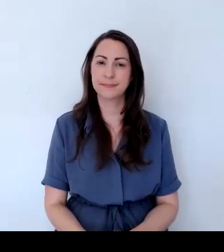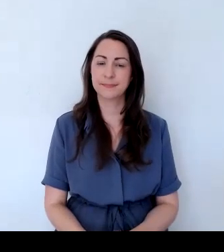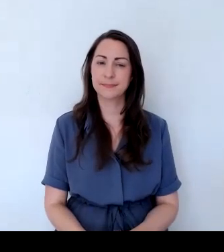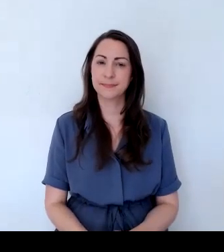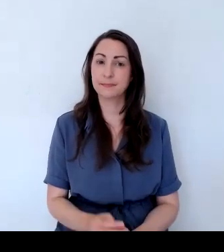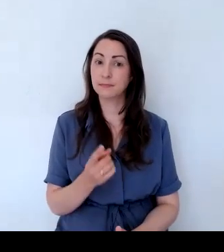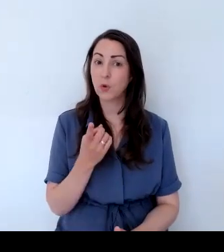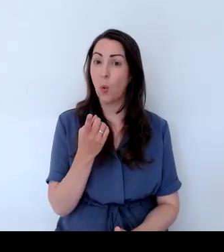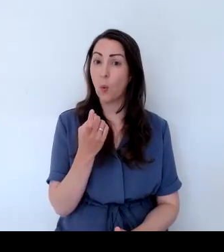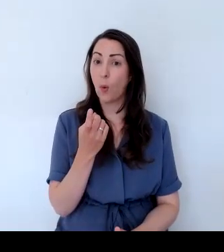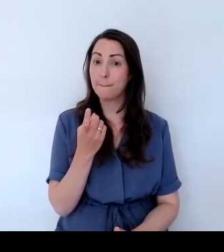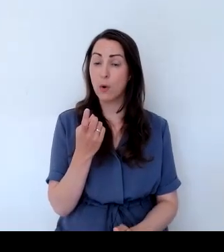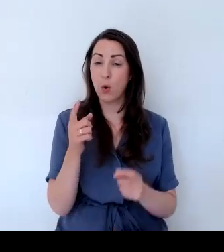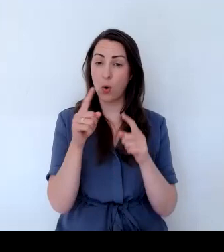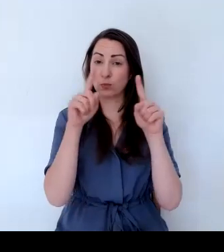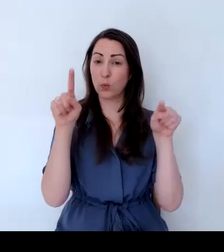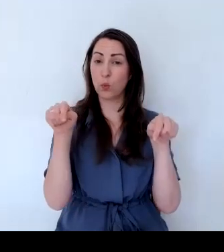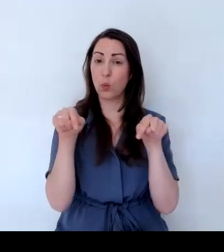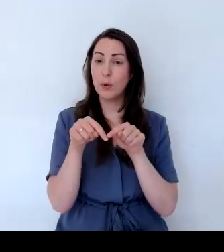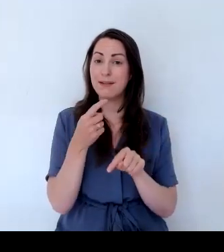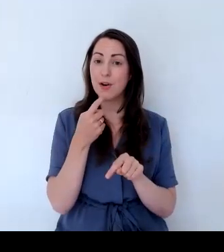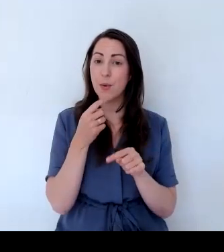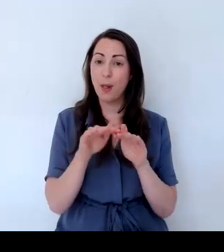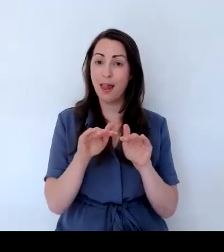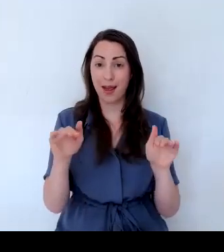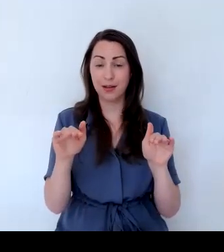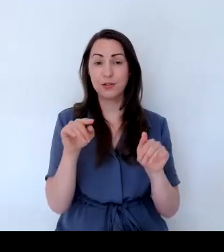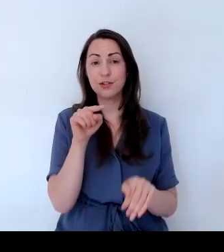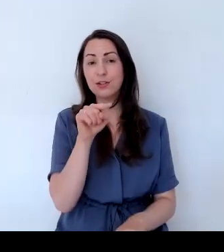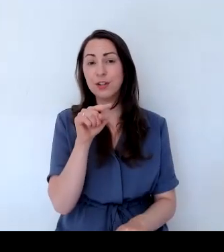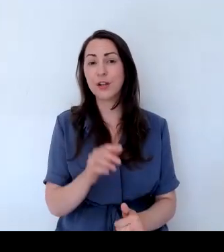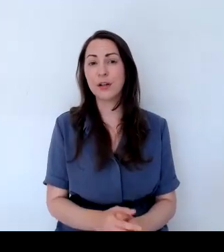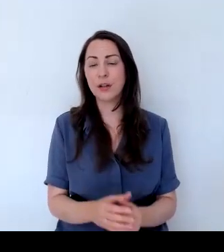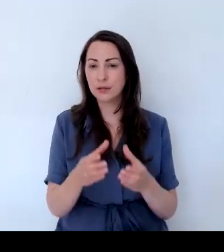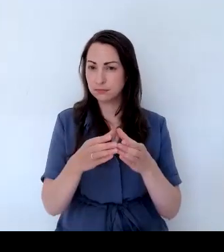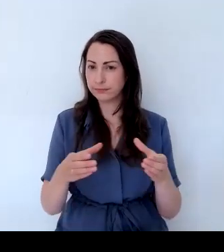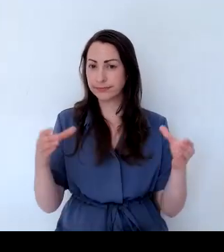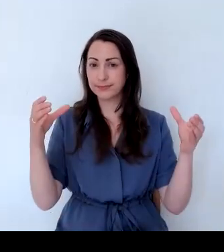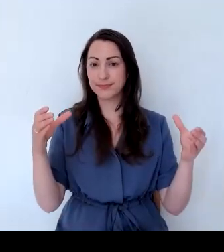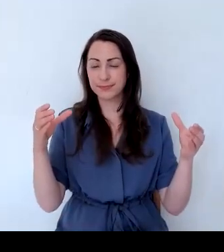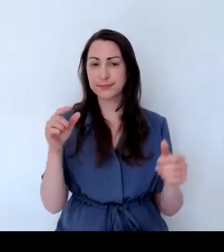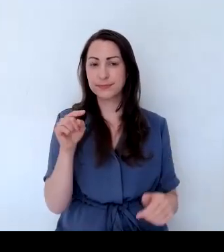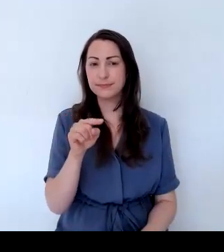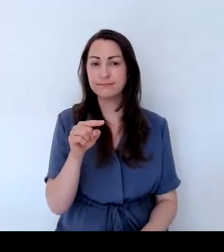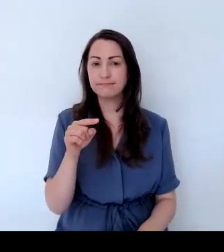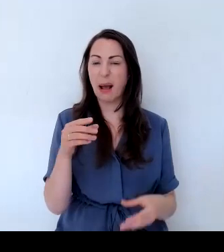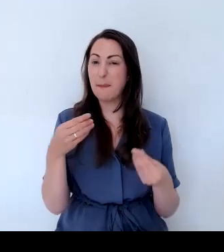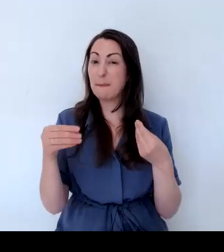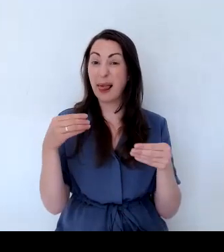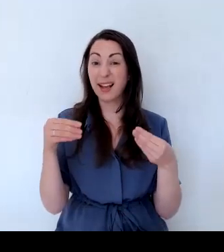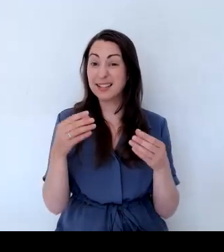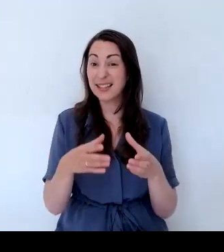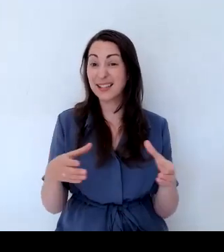a bigger container. This one's just a plastic container.